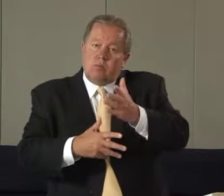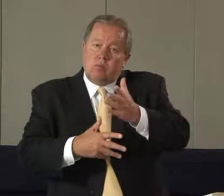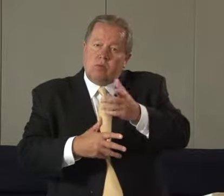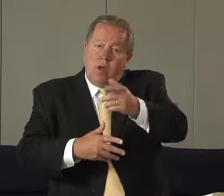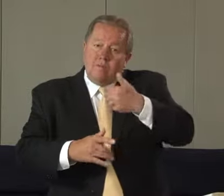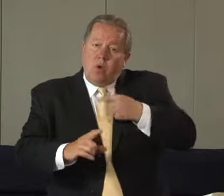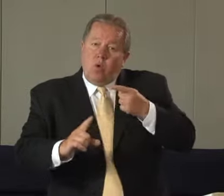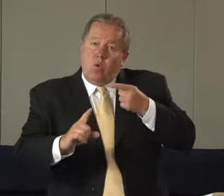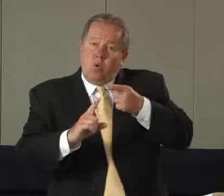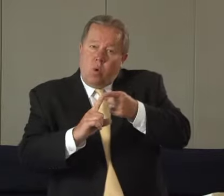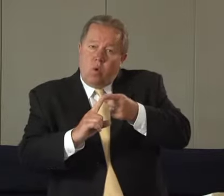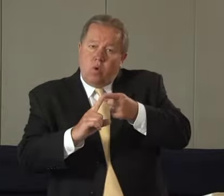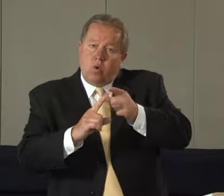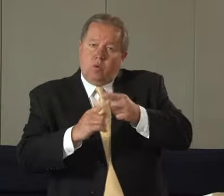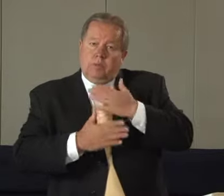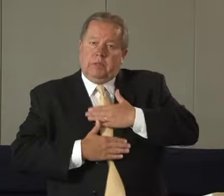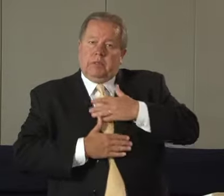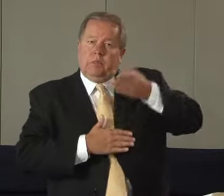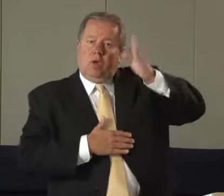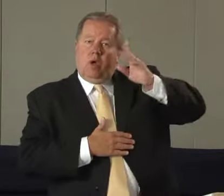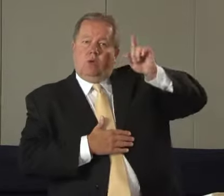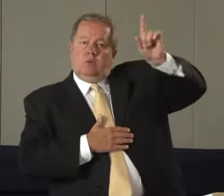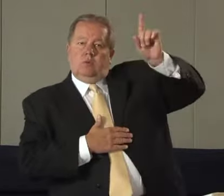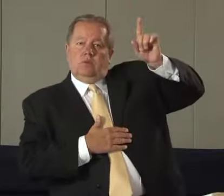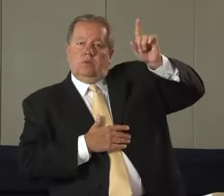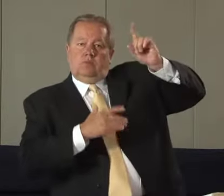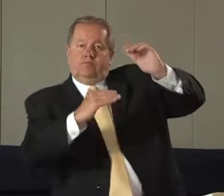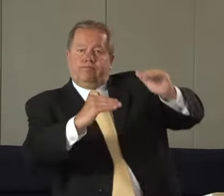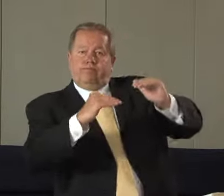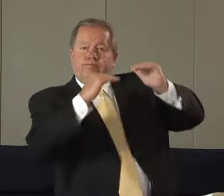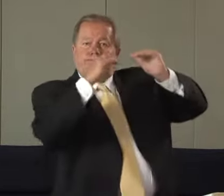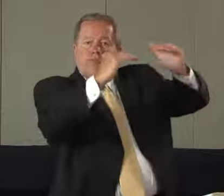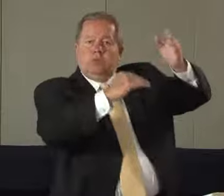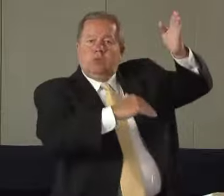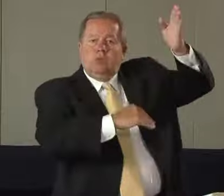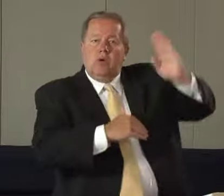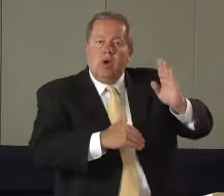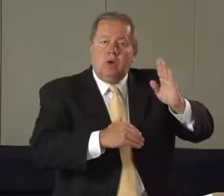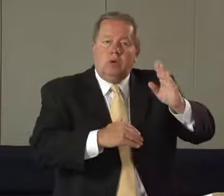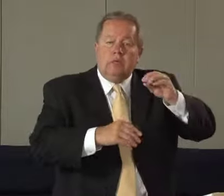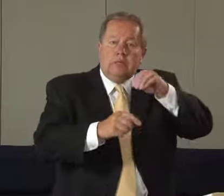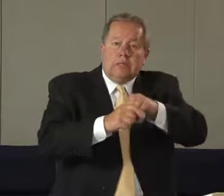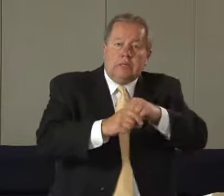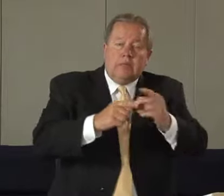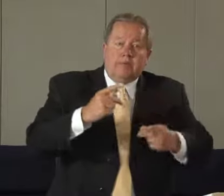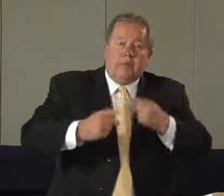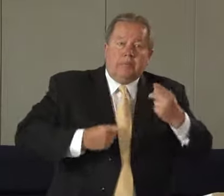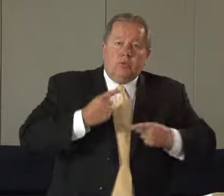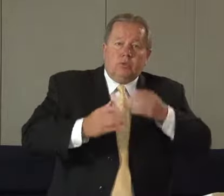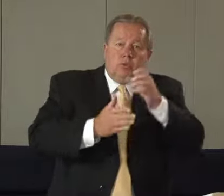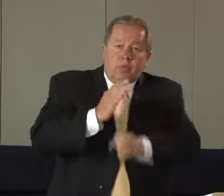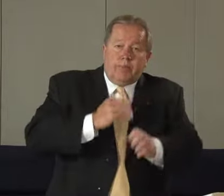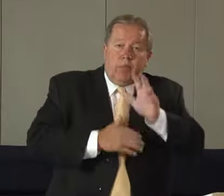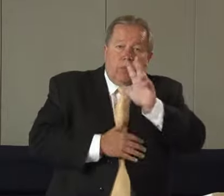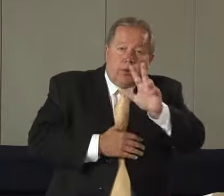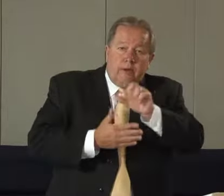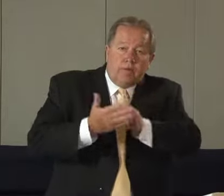goals he encouraged the church there to have goals to become pleasing to God in Philippians chapter